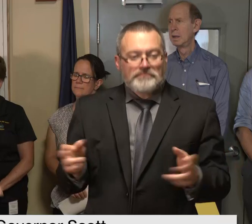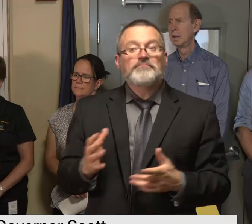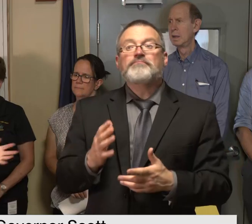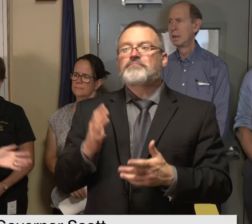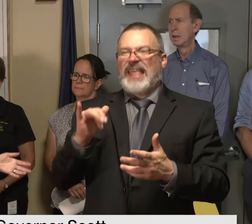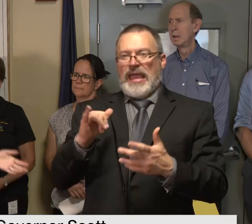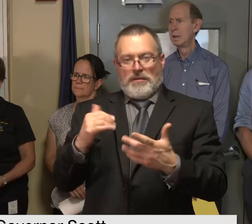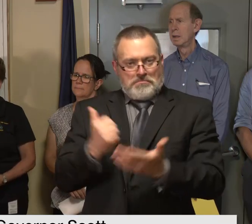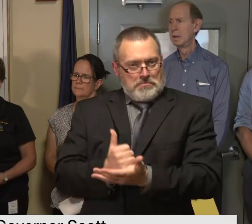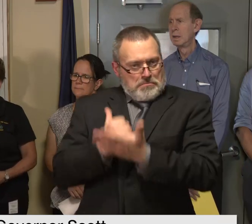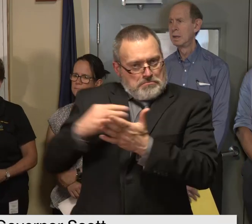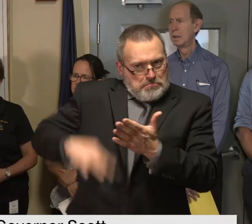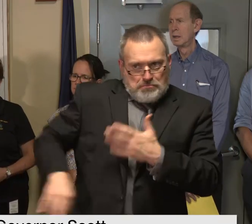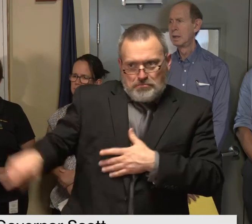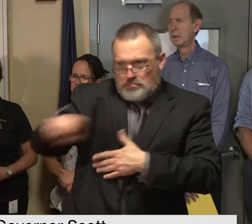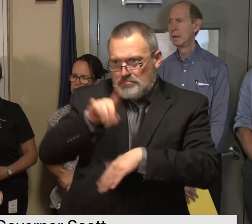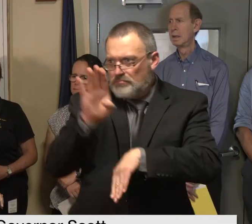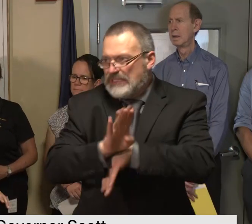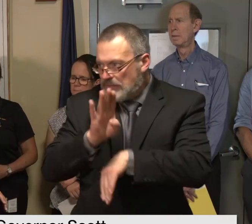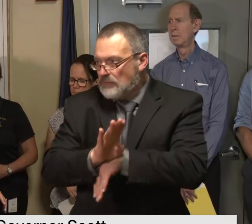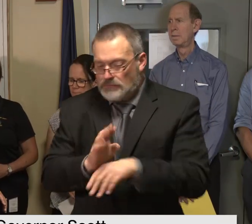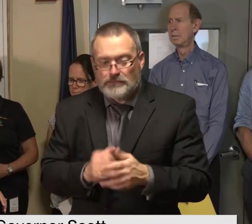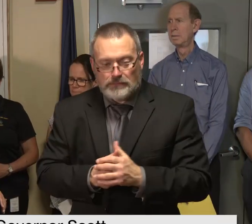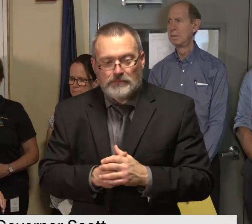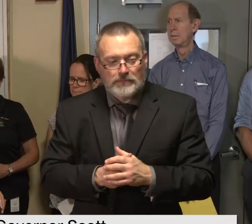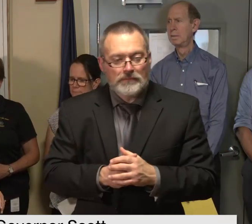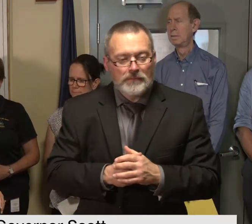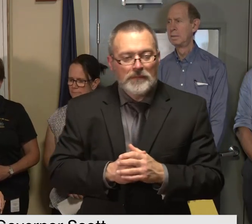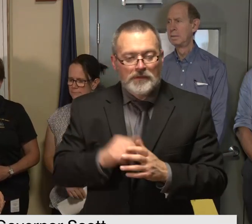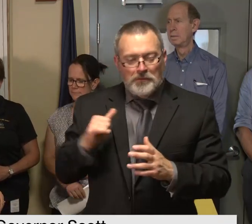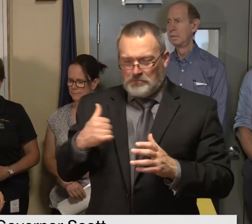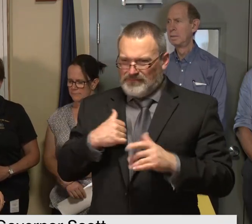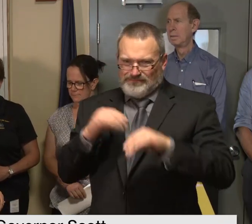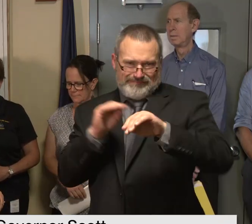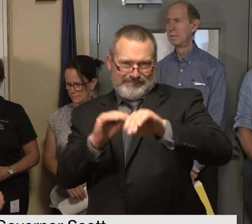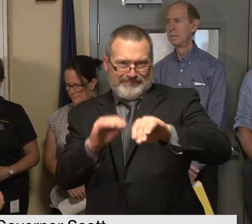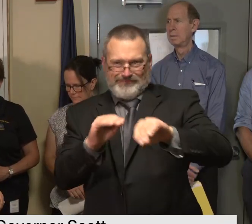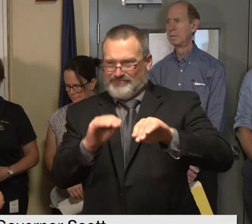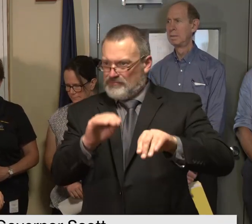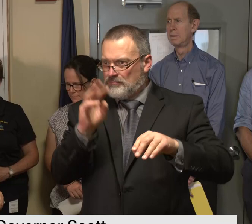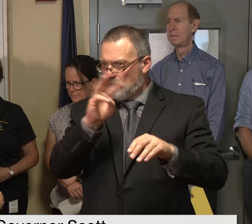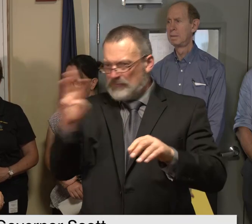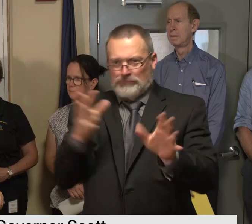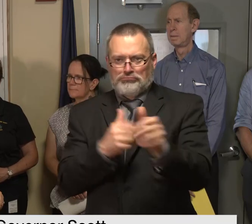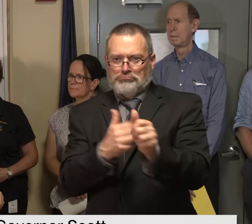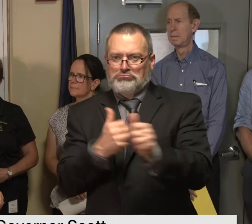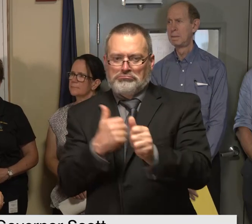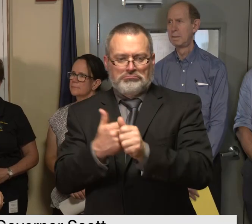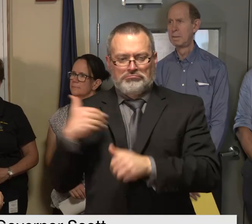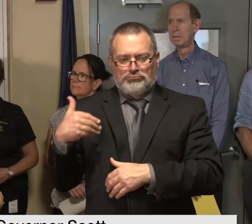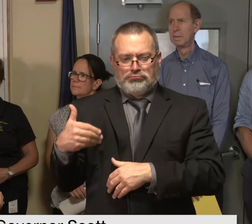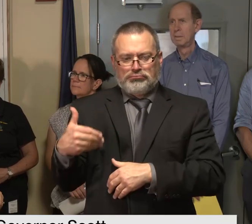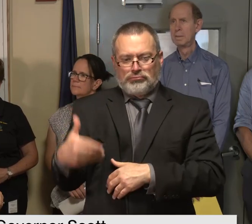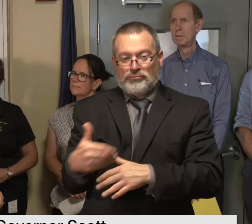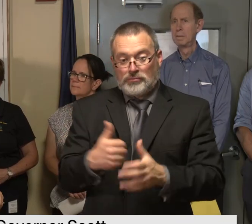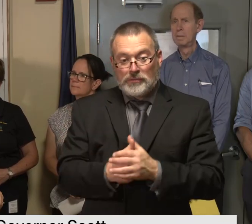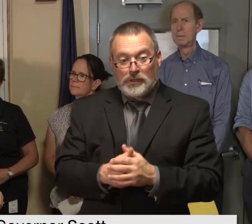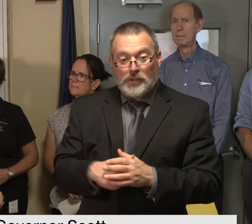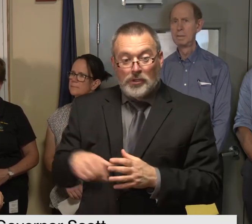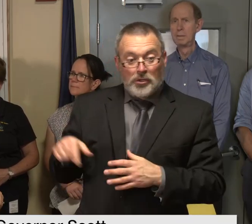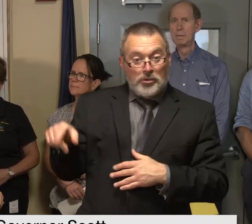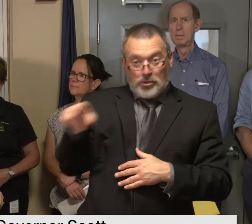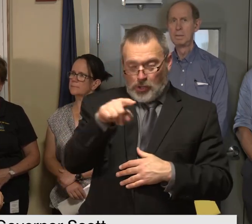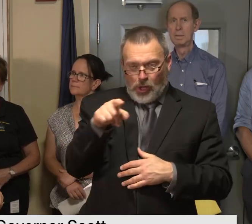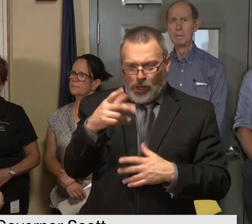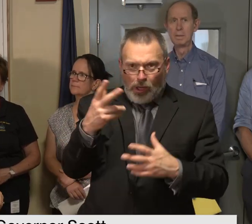covered today as well we will be updating with but for those who are listening who may be helping their friends that are